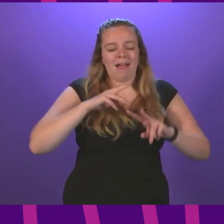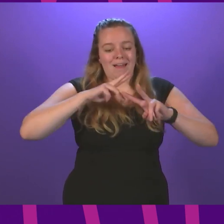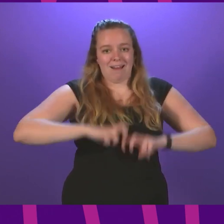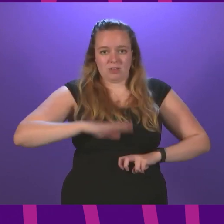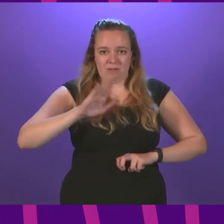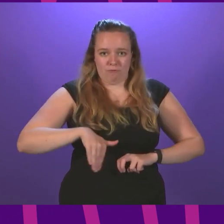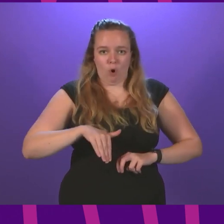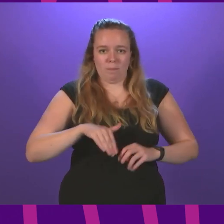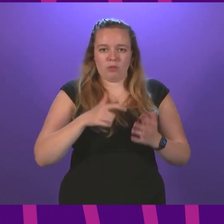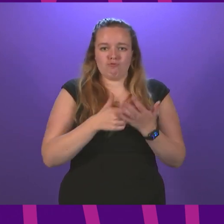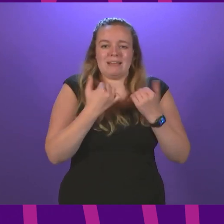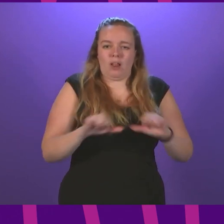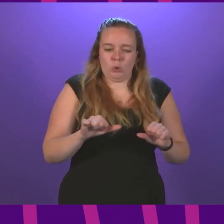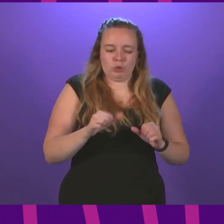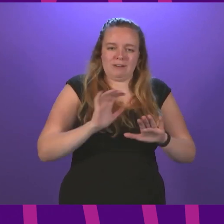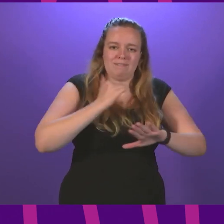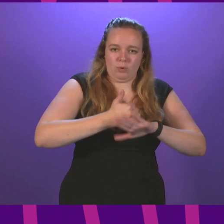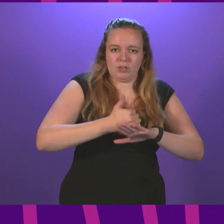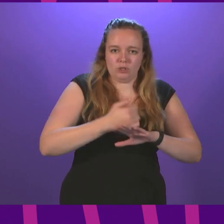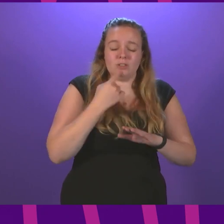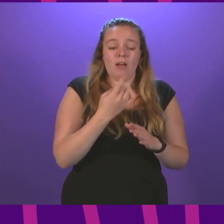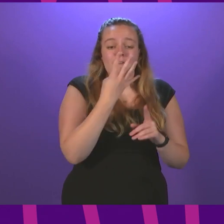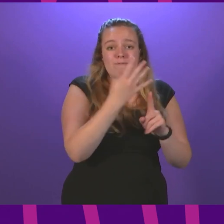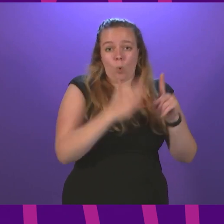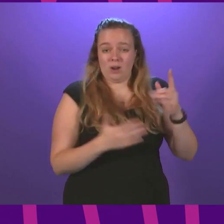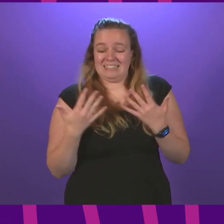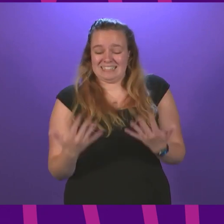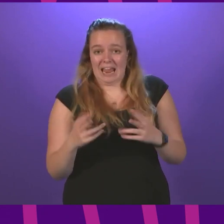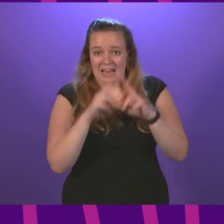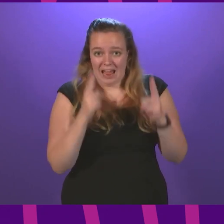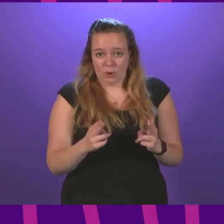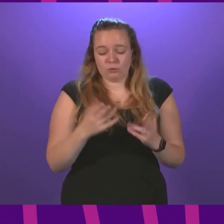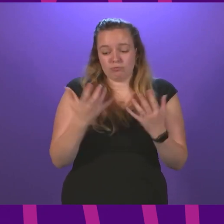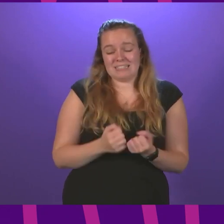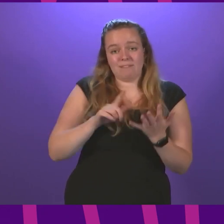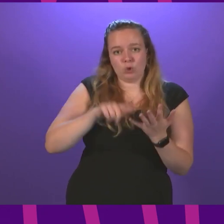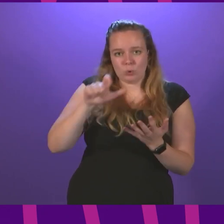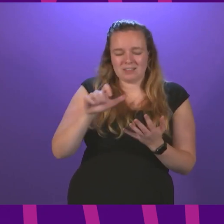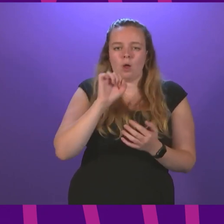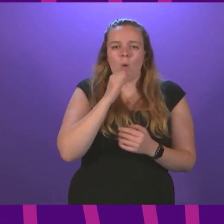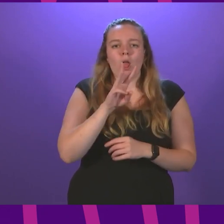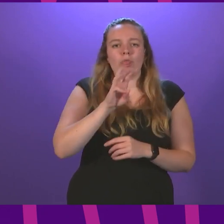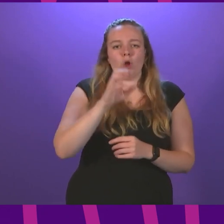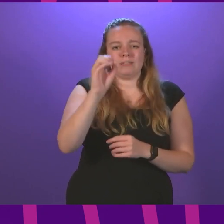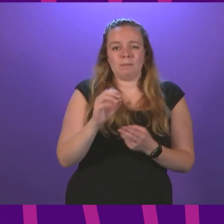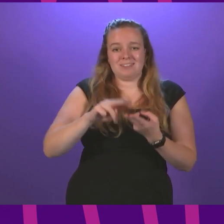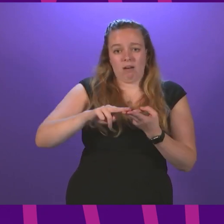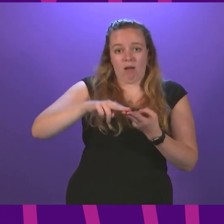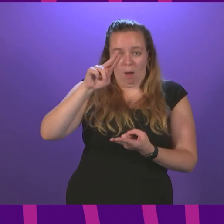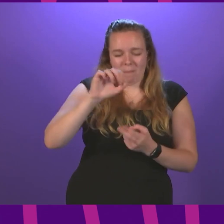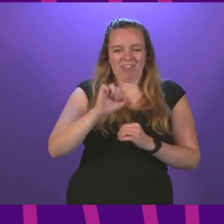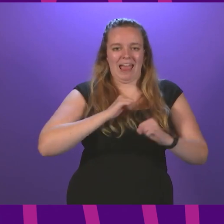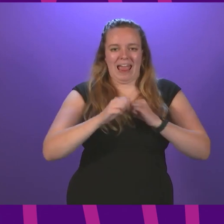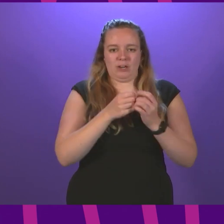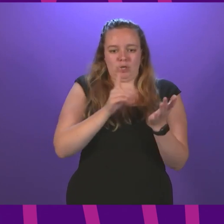the Resolution Foundation shows that 4 in 10 households on universal credit will see a 13 percent rise in their energy